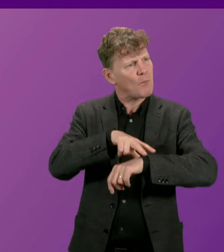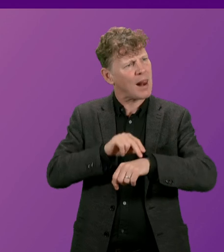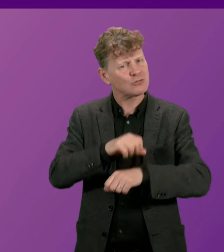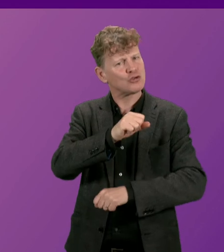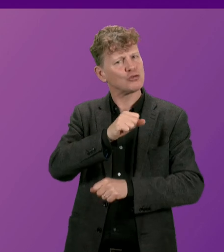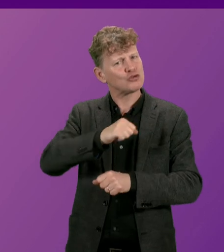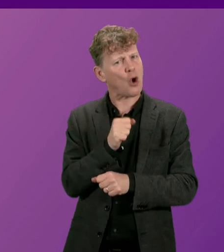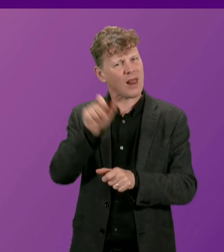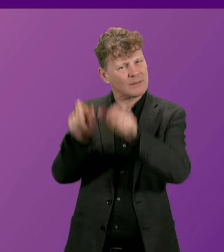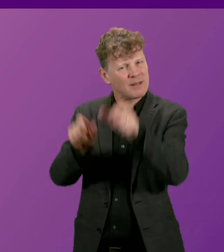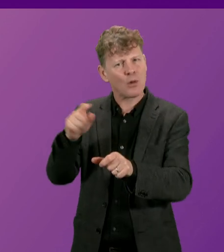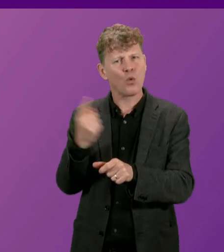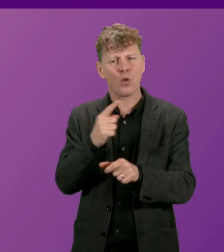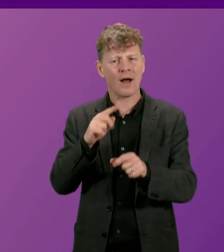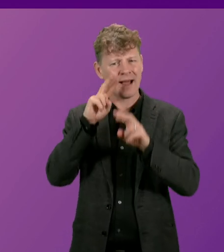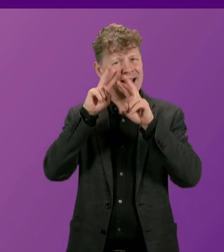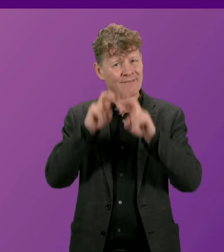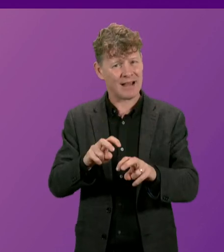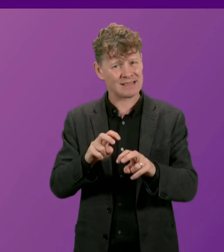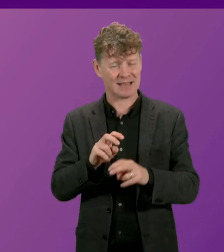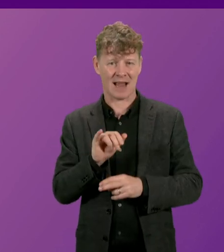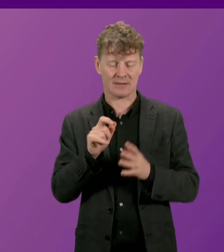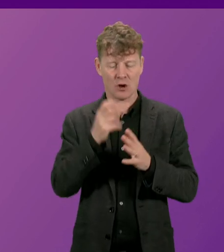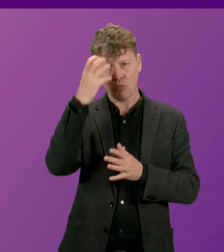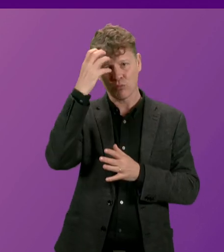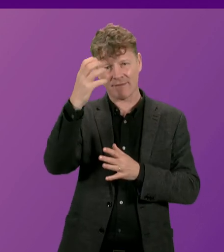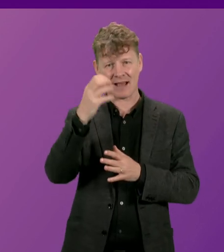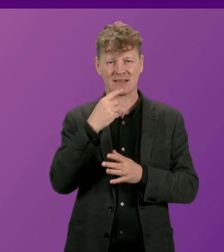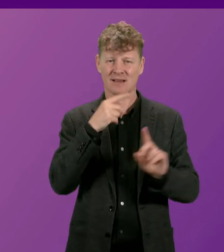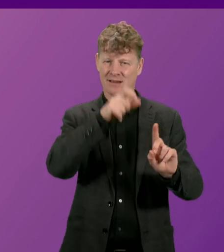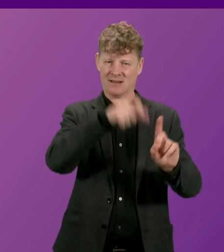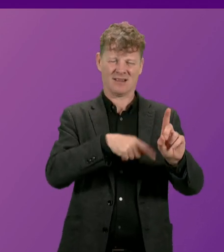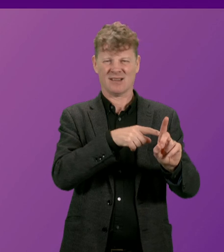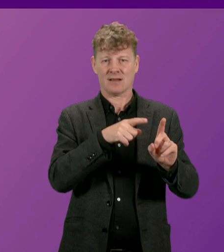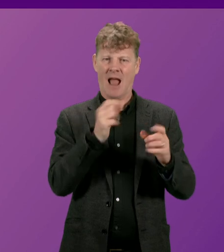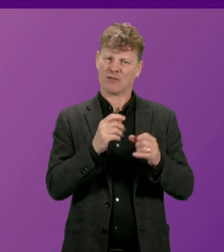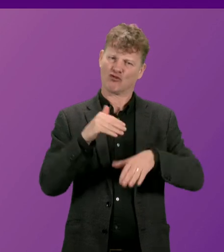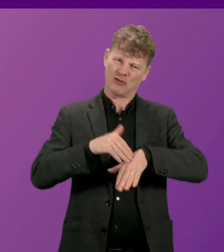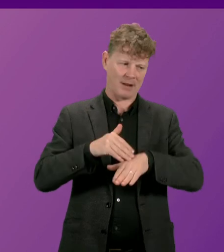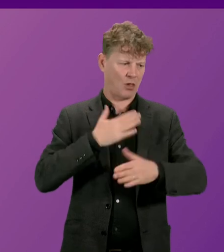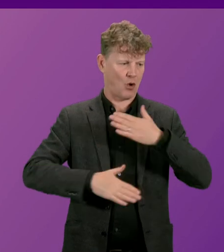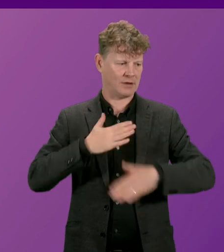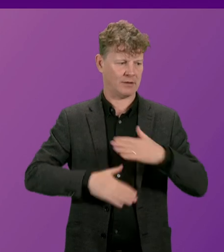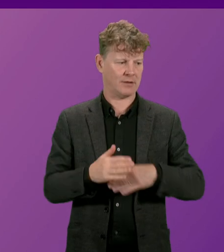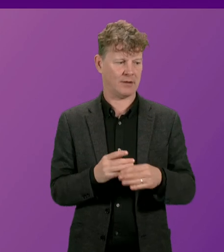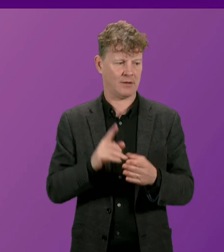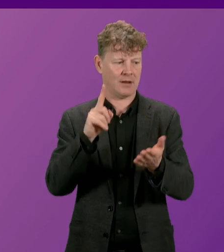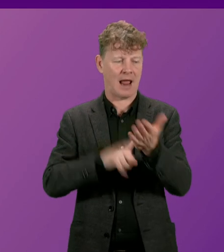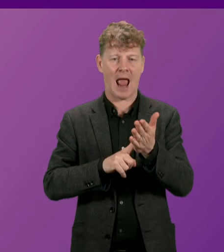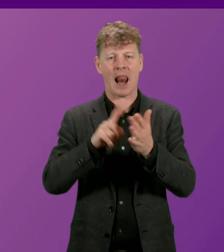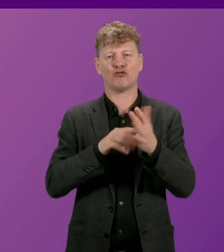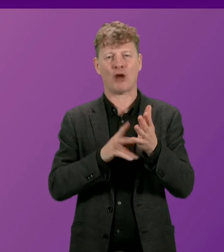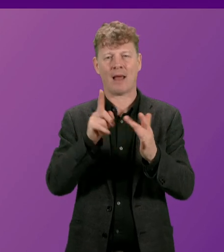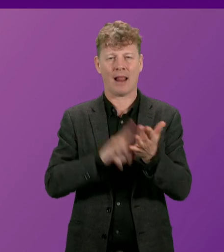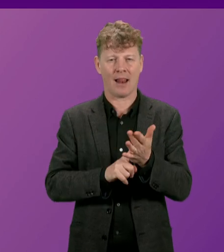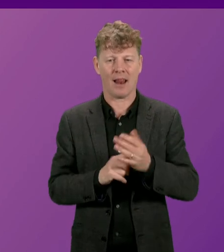who are responsible for investigating whether the actions of Professor Eljamil amounted to criminal conduct. First Minister. Presenting Officer, the investigation